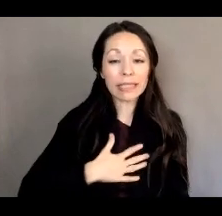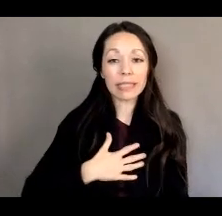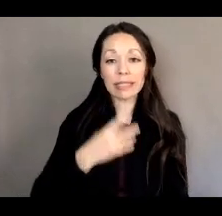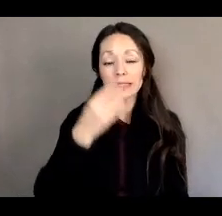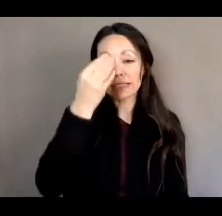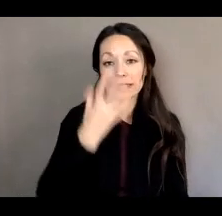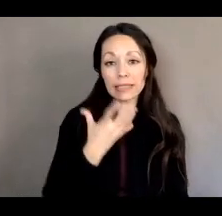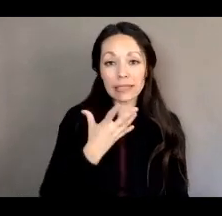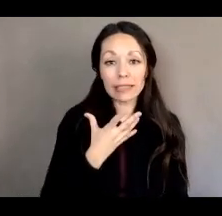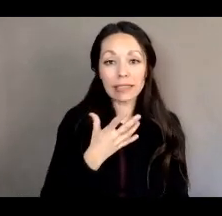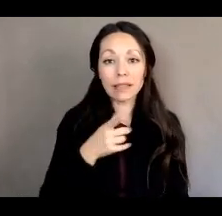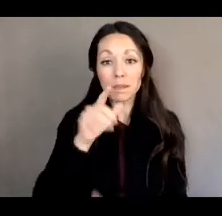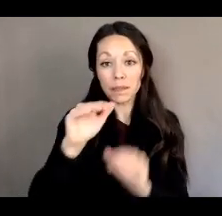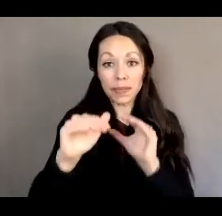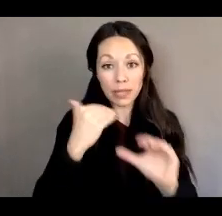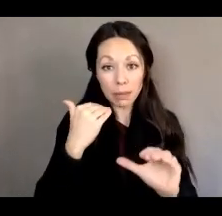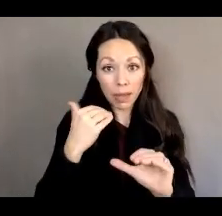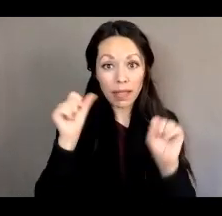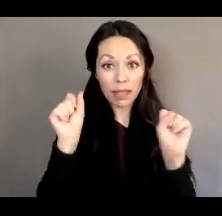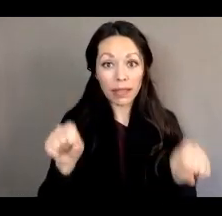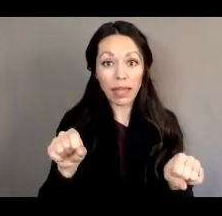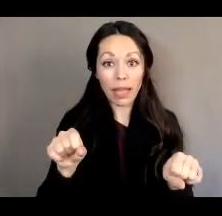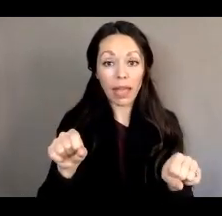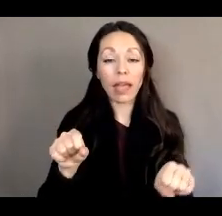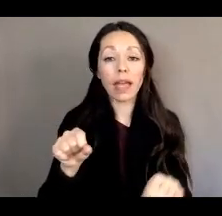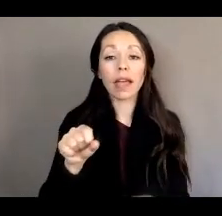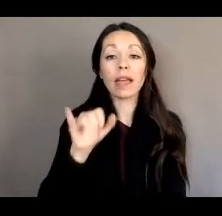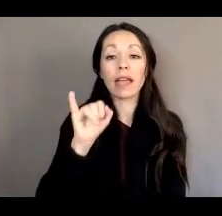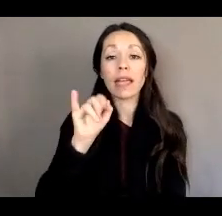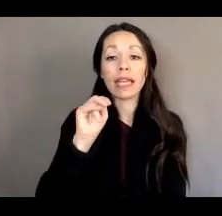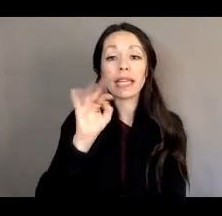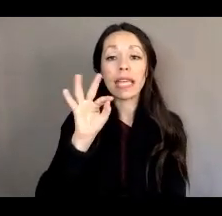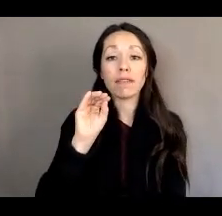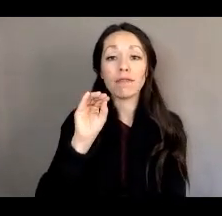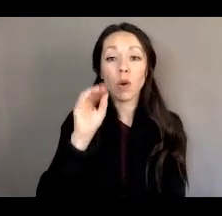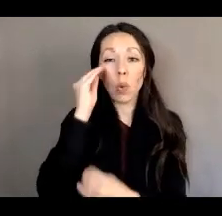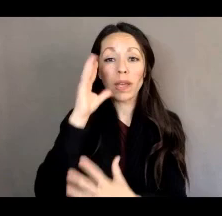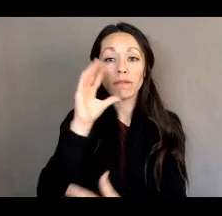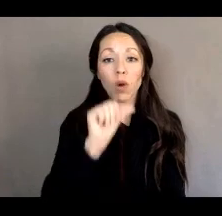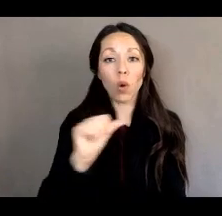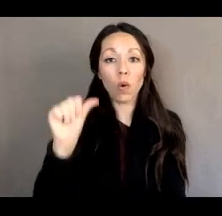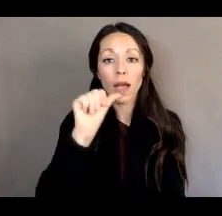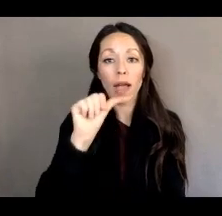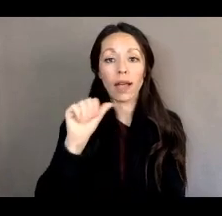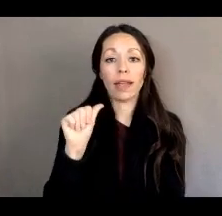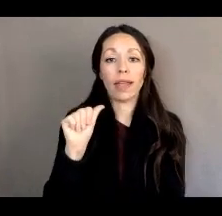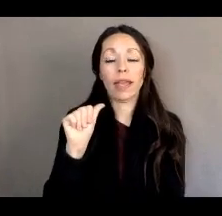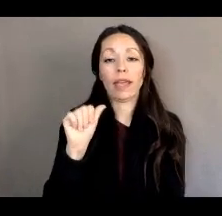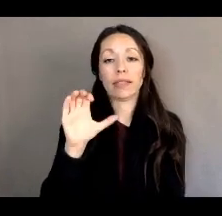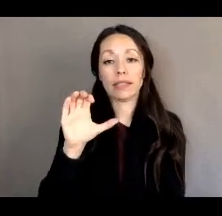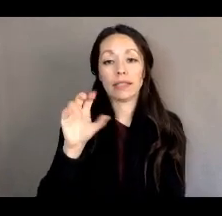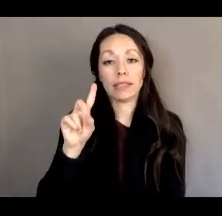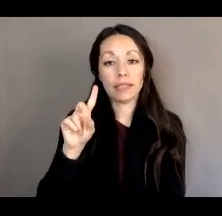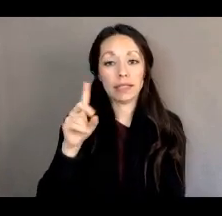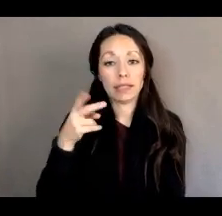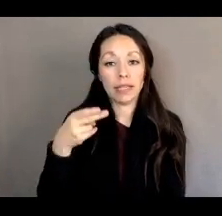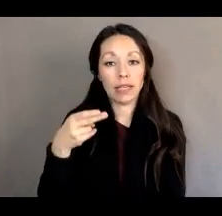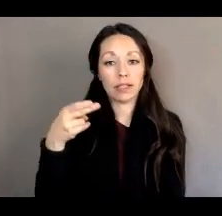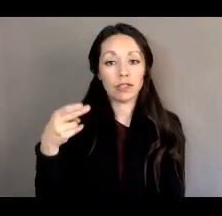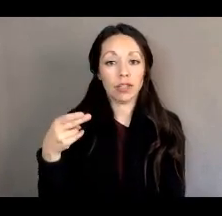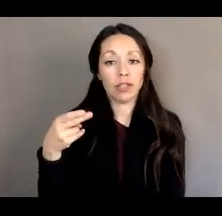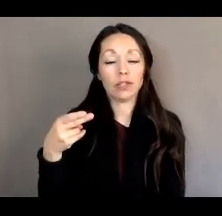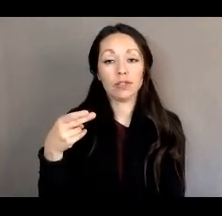know. You can email us at info at a c d h